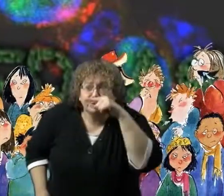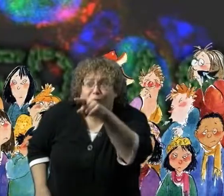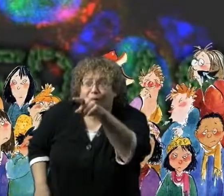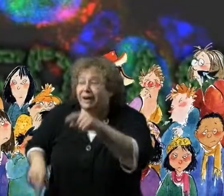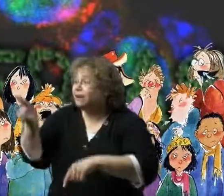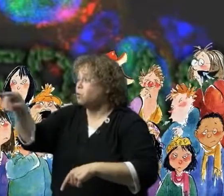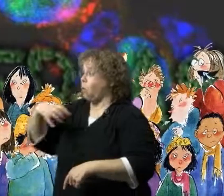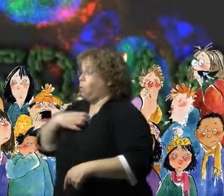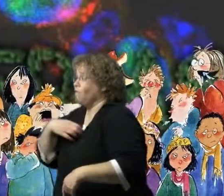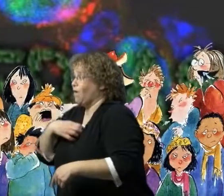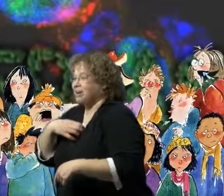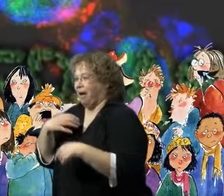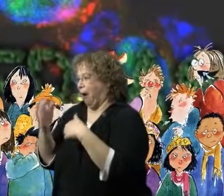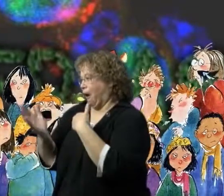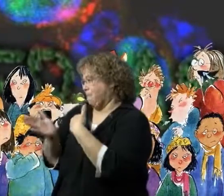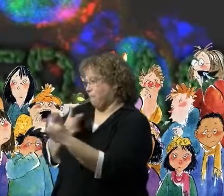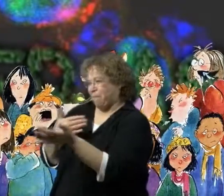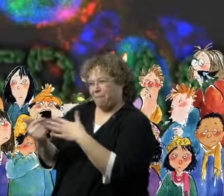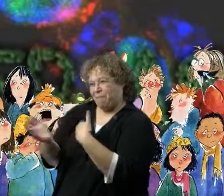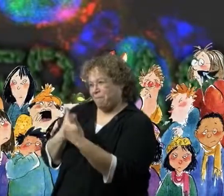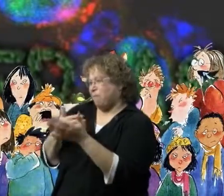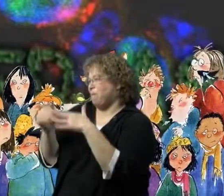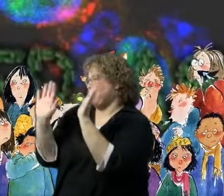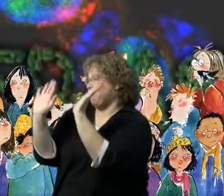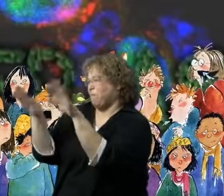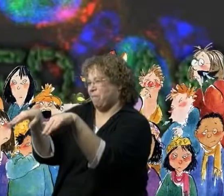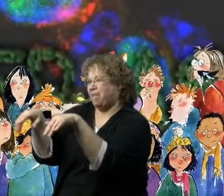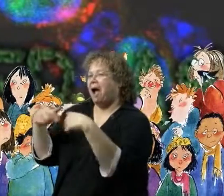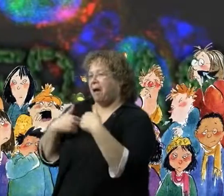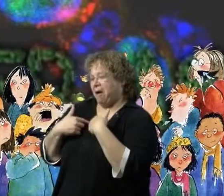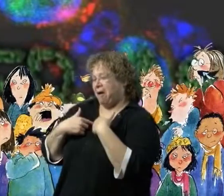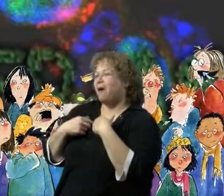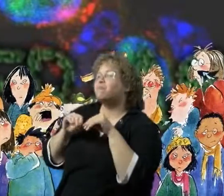Sneezers and coughers Sneezers don't take care We'll be glad to help you share